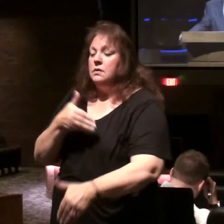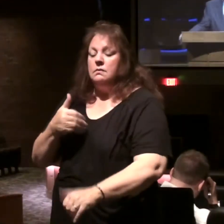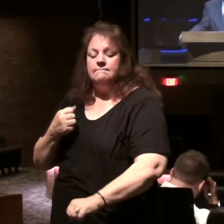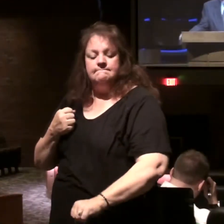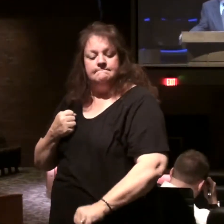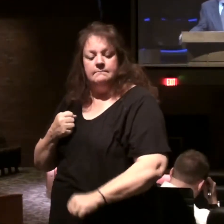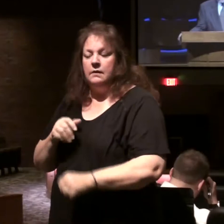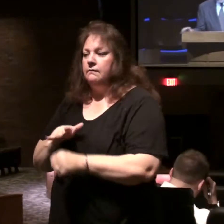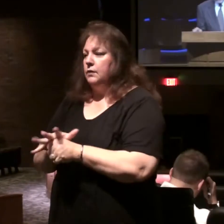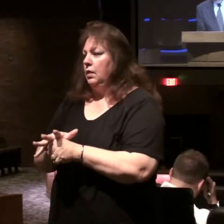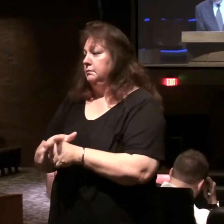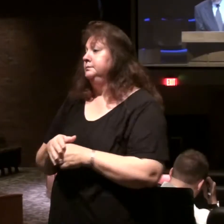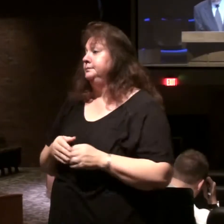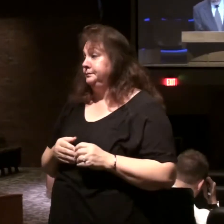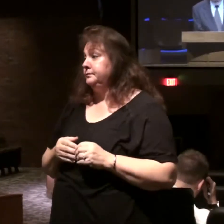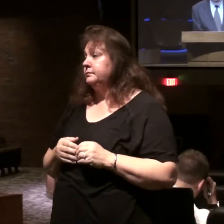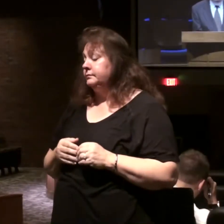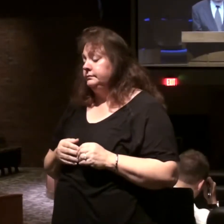fullness